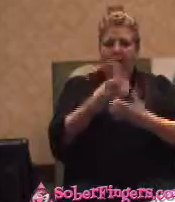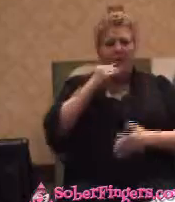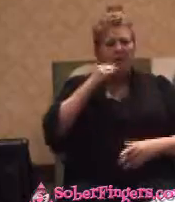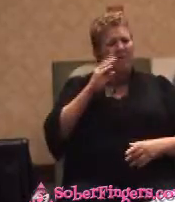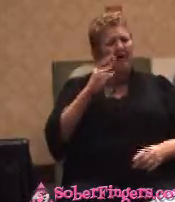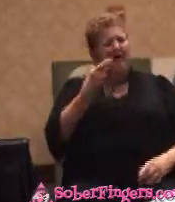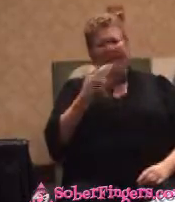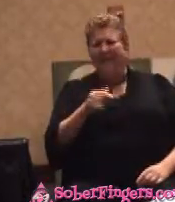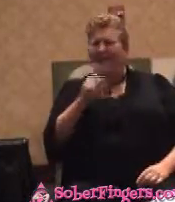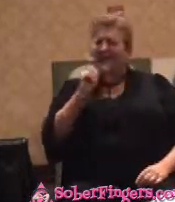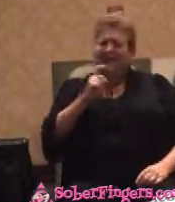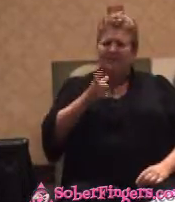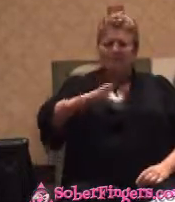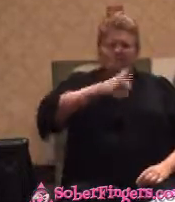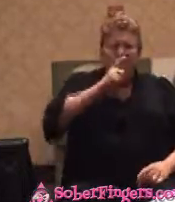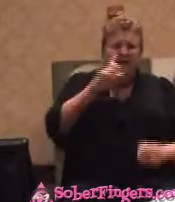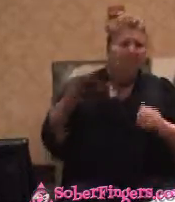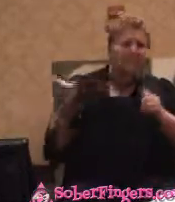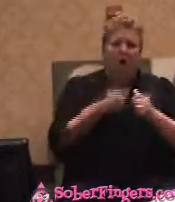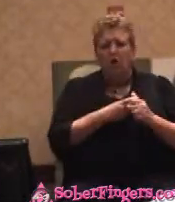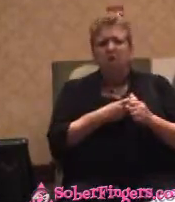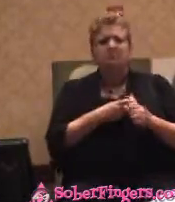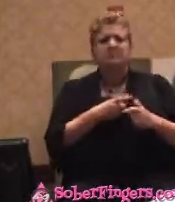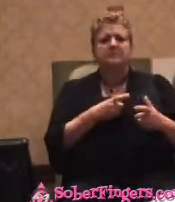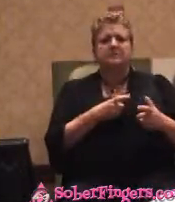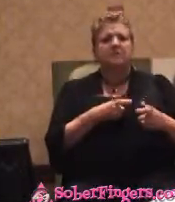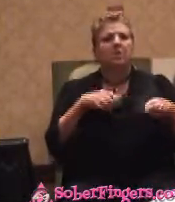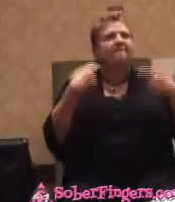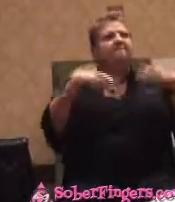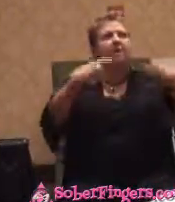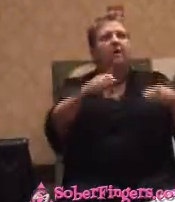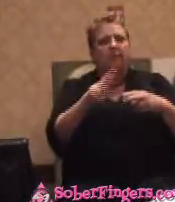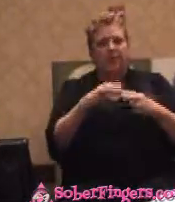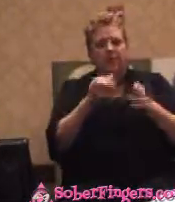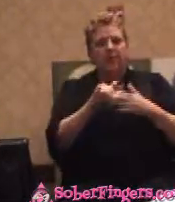before I could eat. And we had fights about that. And it just went on that way.